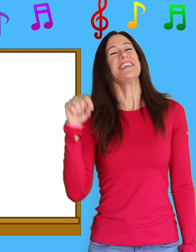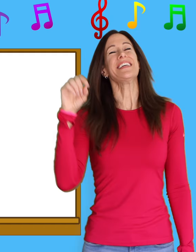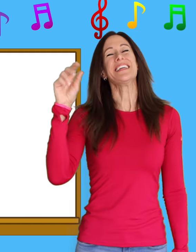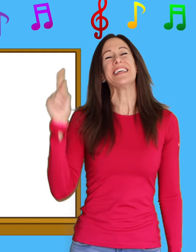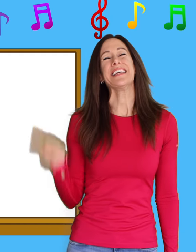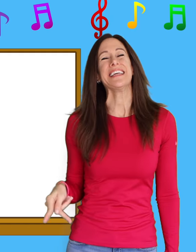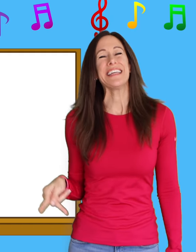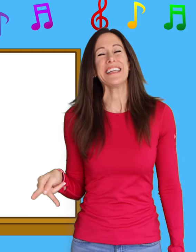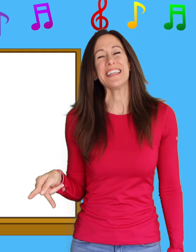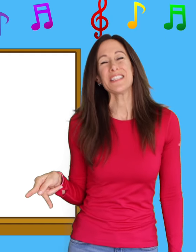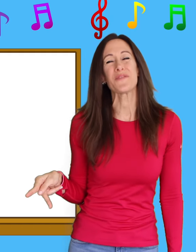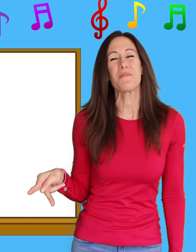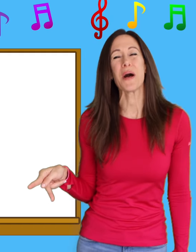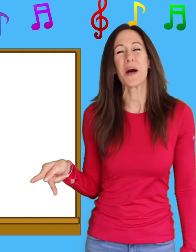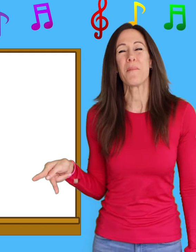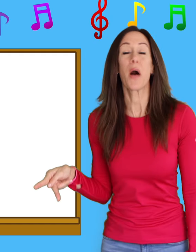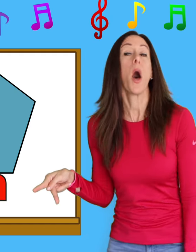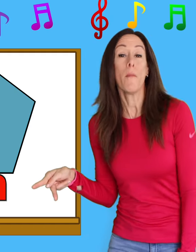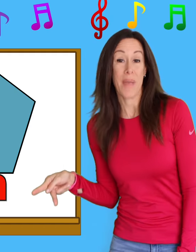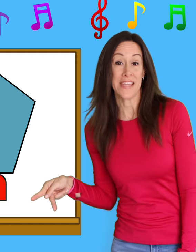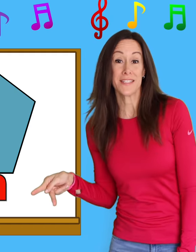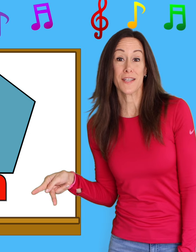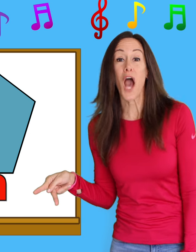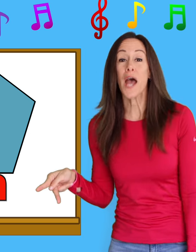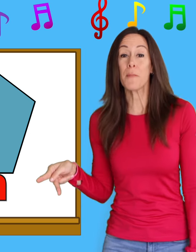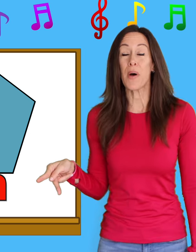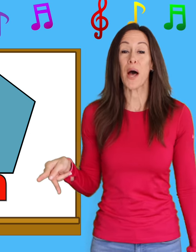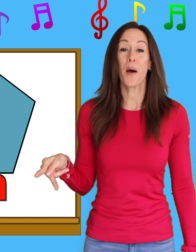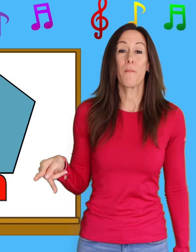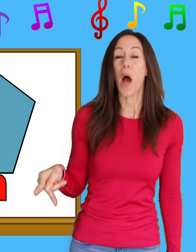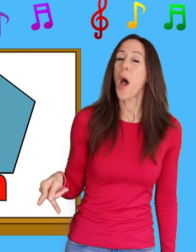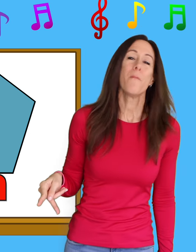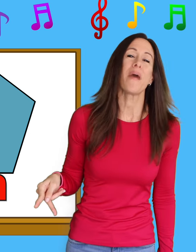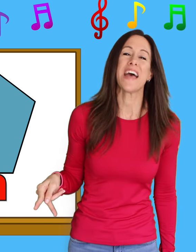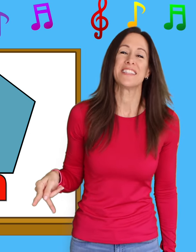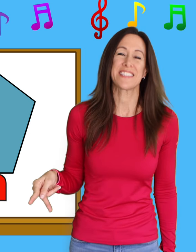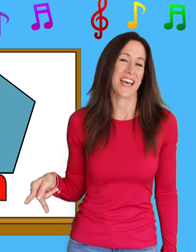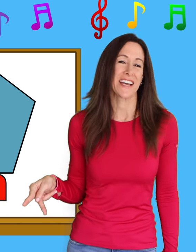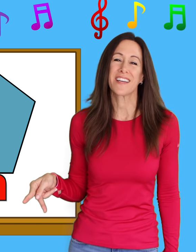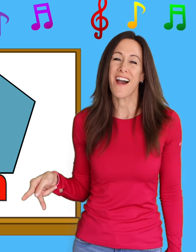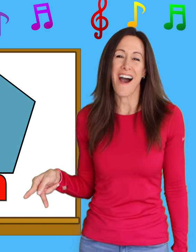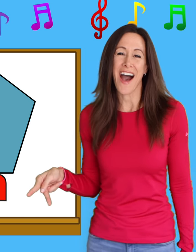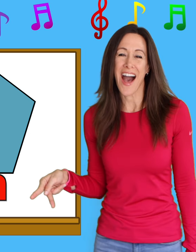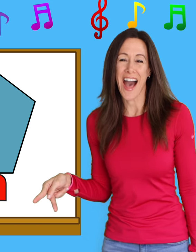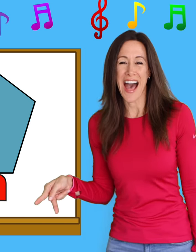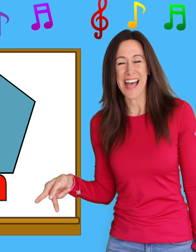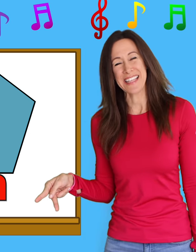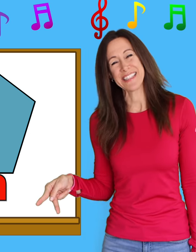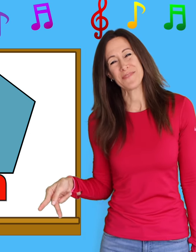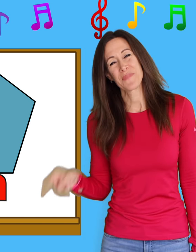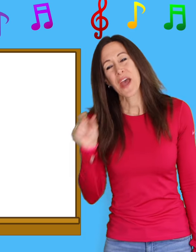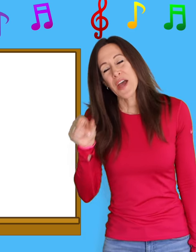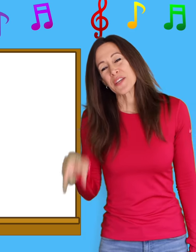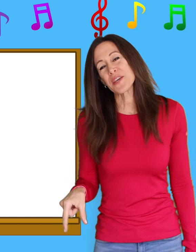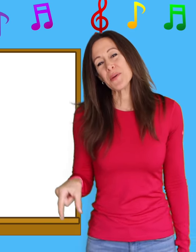is for P-P-Pentagon, P-P-Pentagon Q